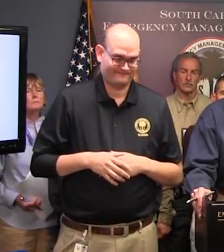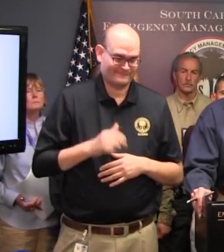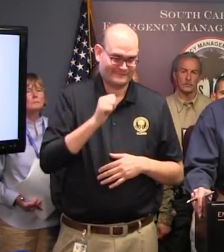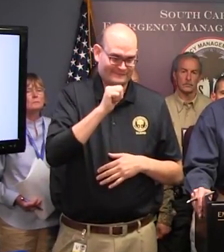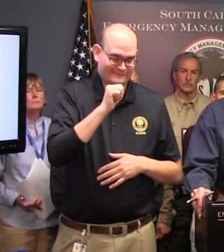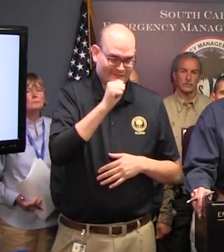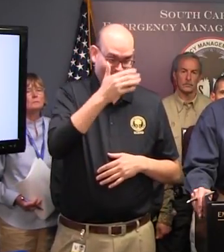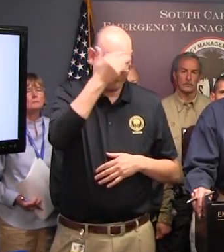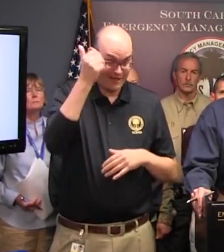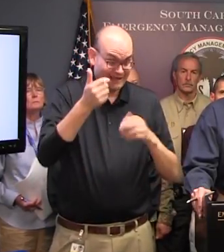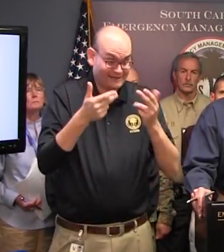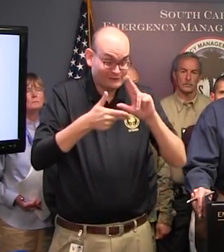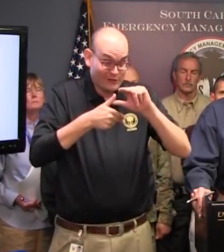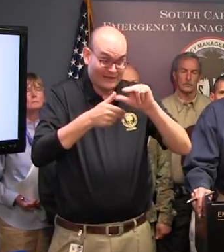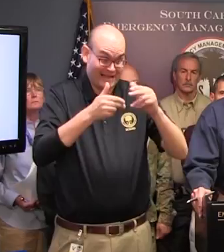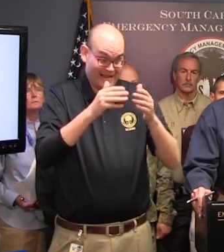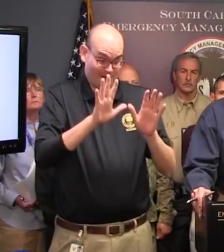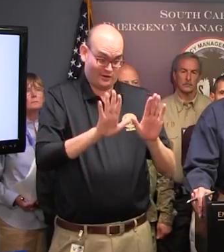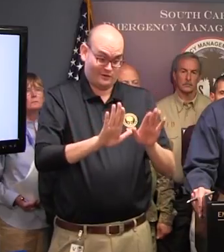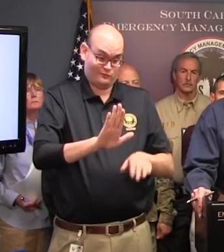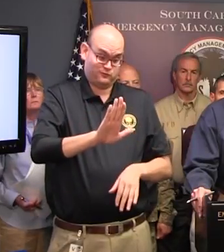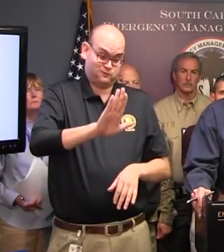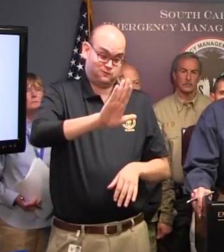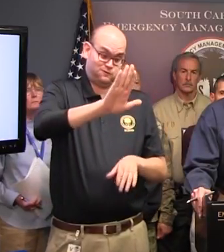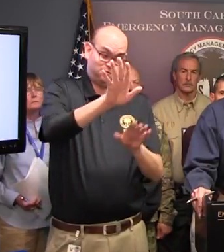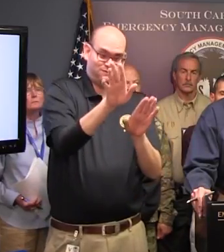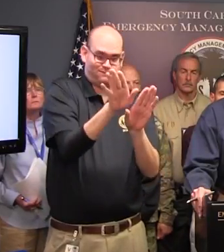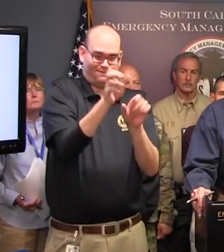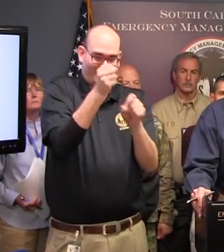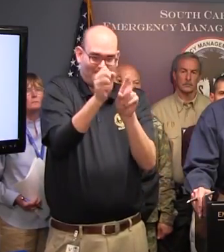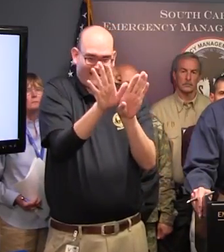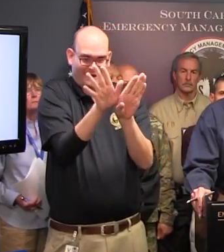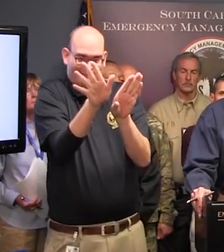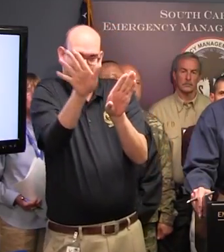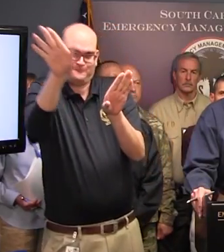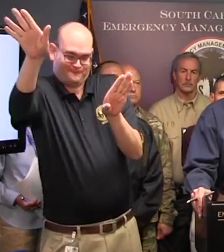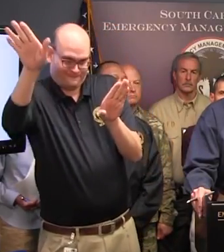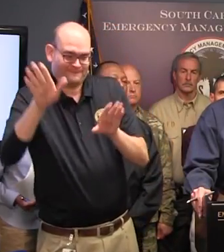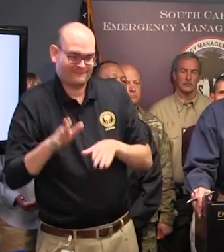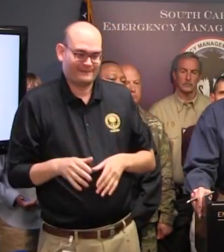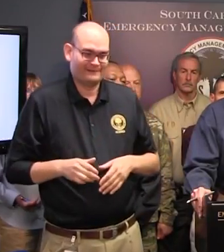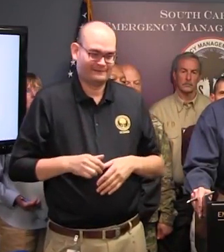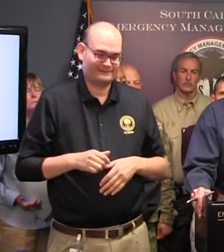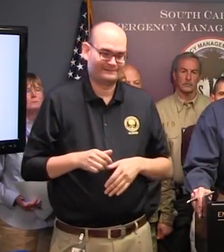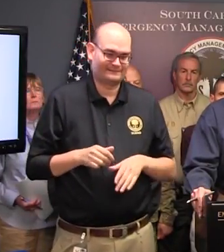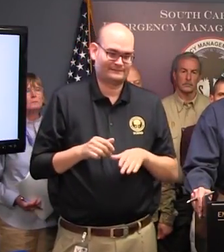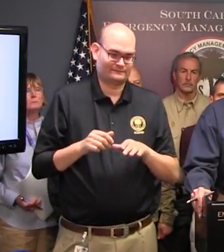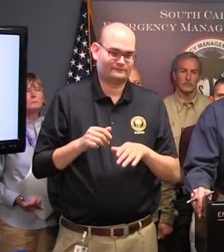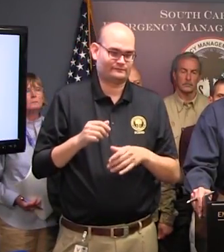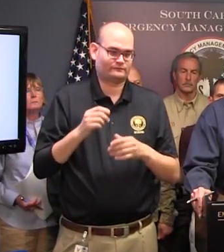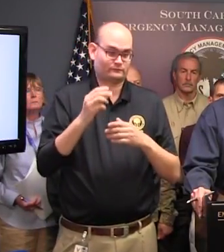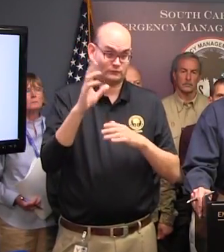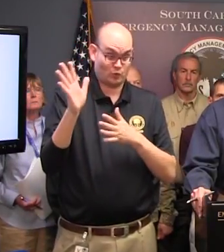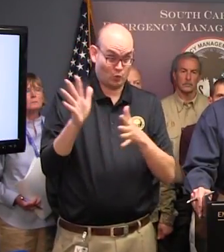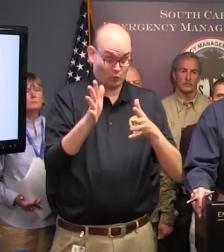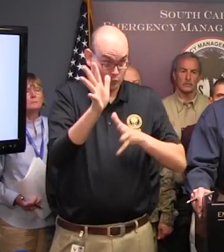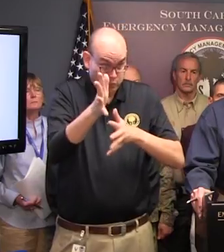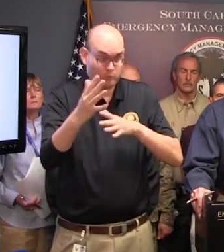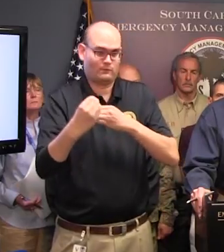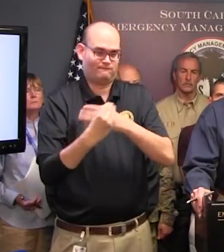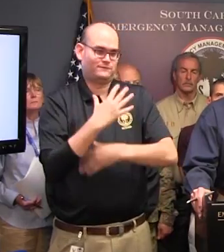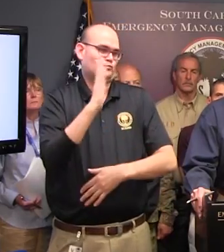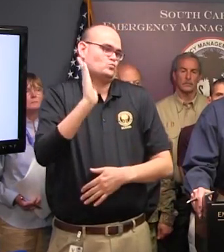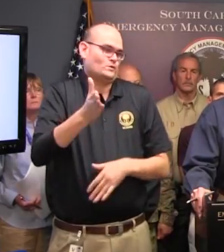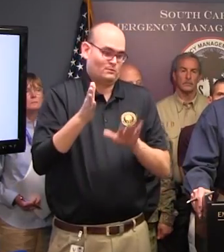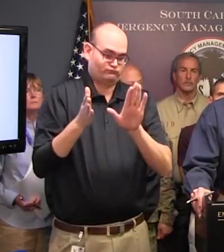at us. But it is going to give us very strong winds. And you see, again, you see